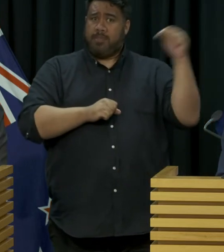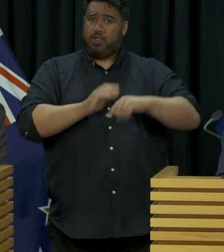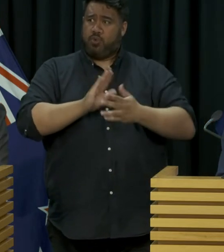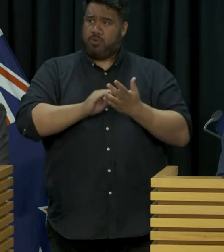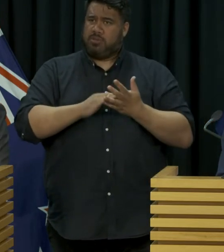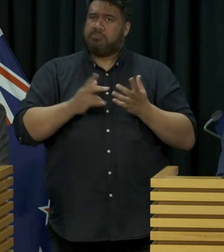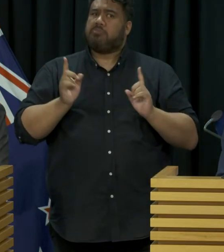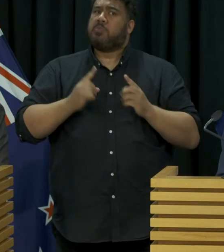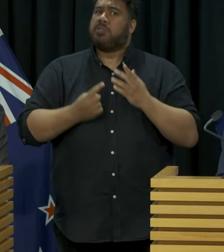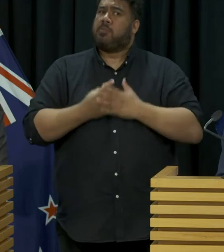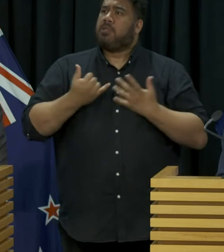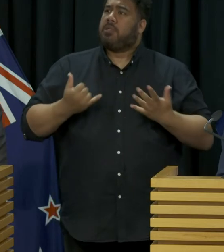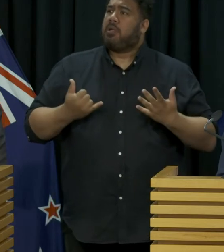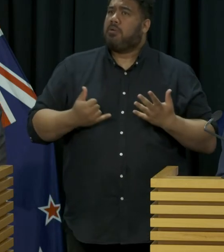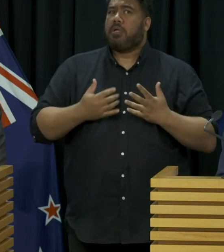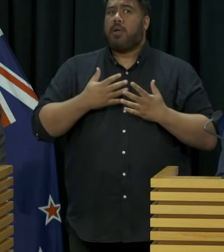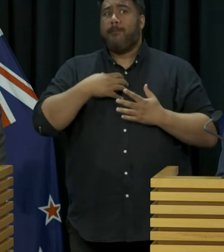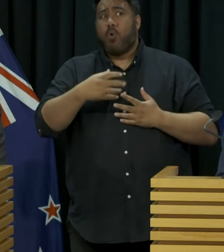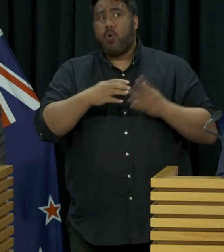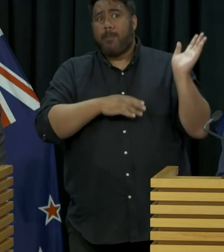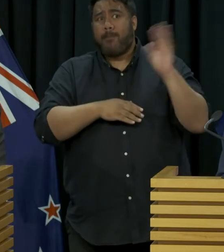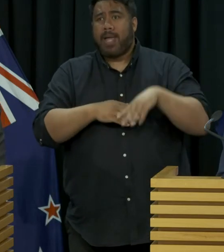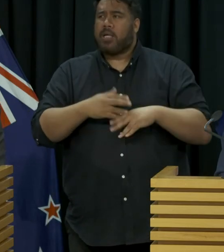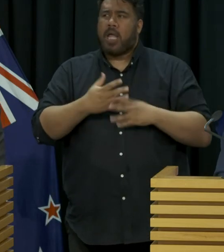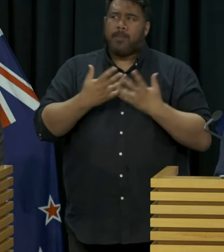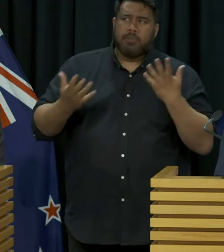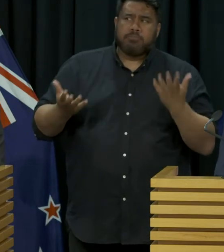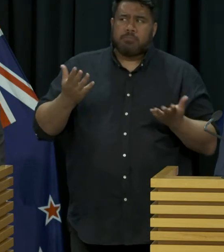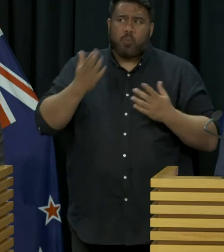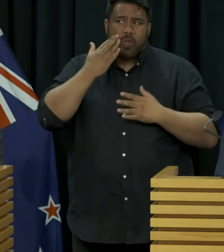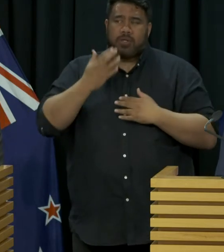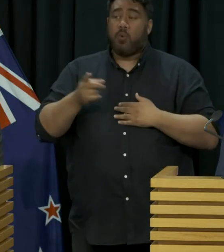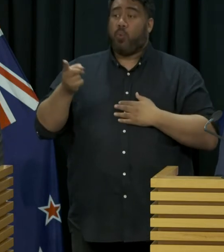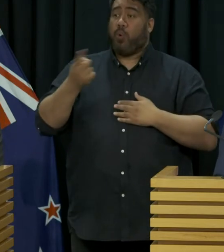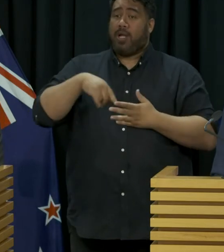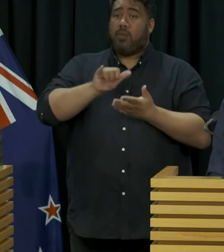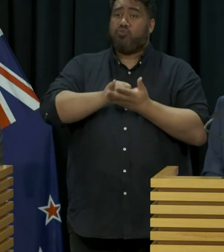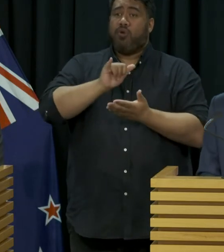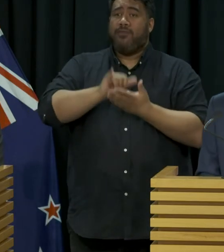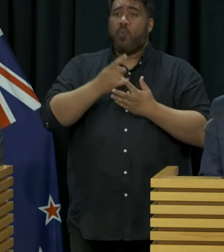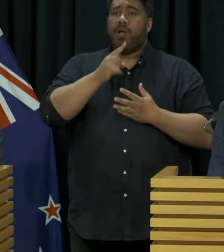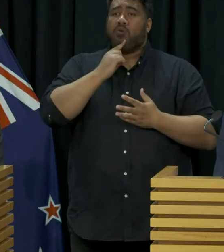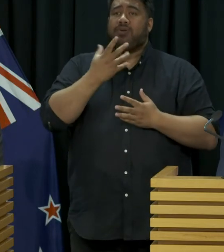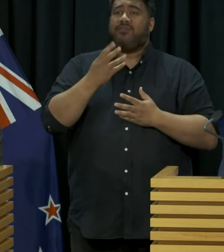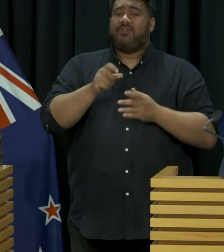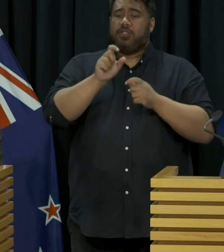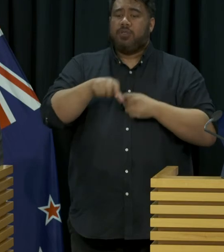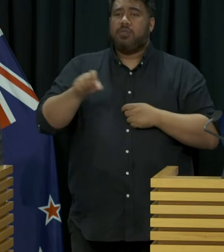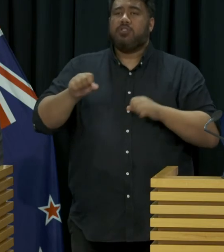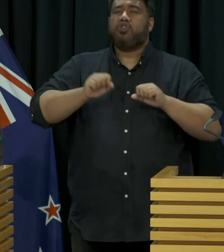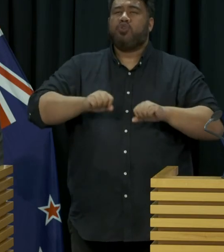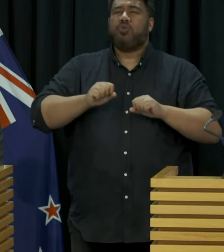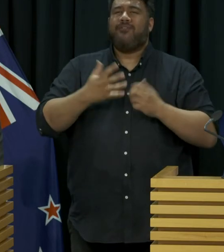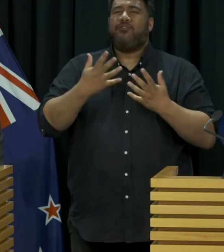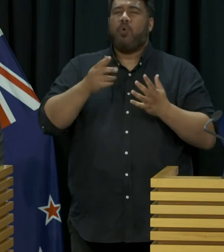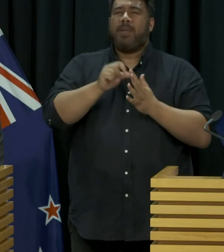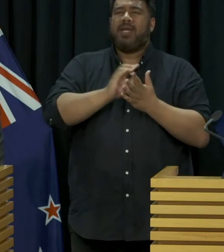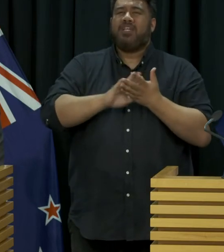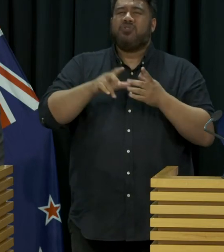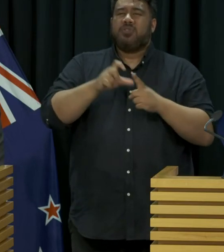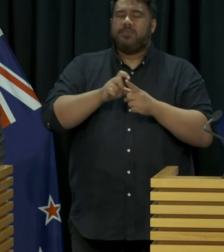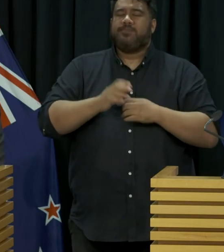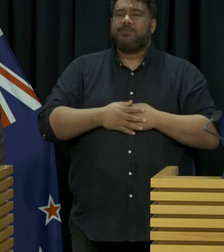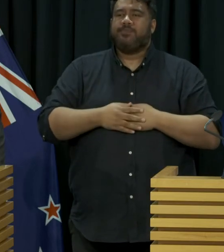space? What sort of numbers can we expect to see come through? So we've approved 150 PhD students at the moment. Obviously